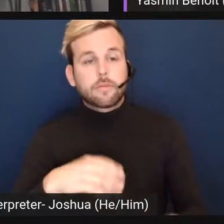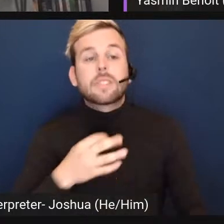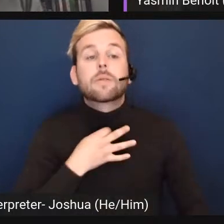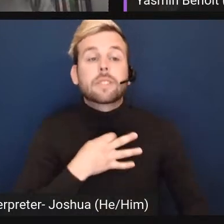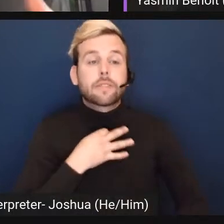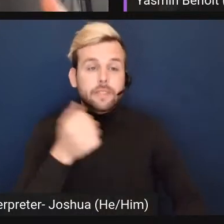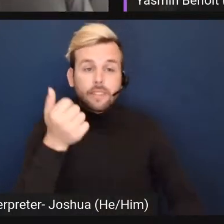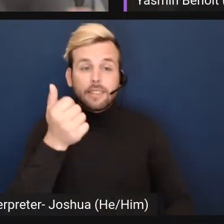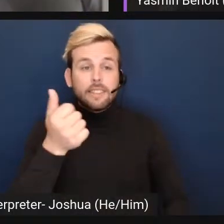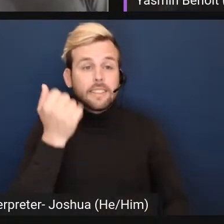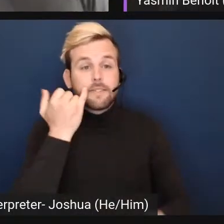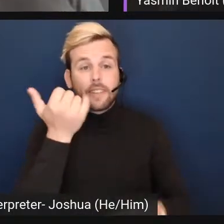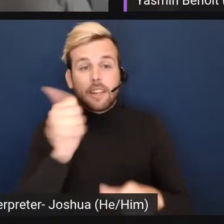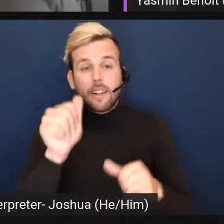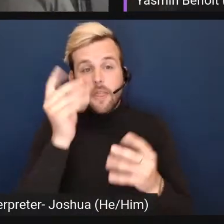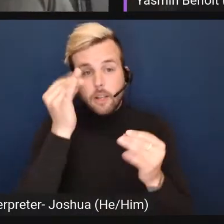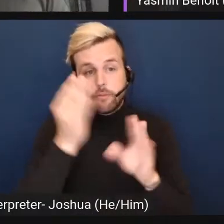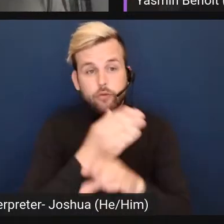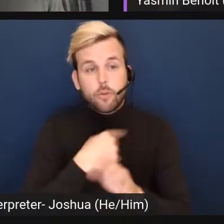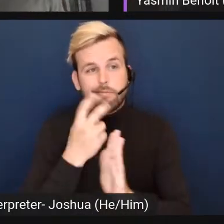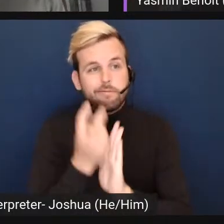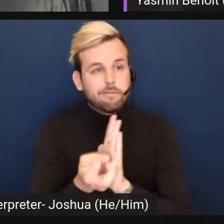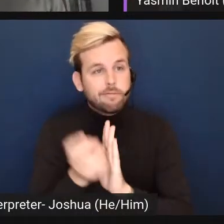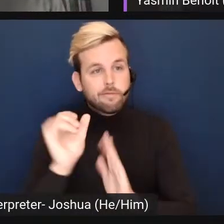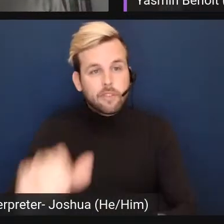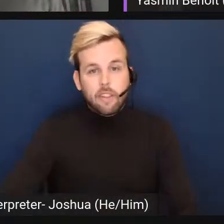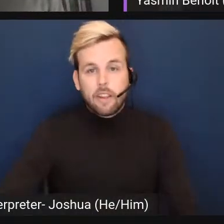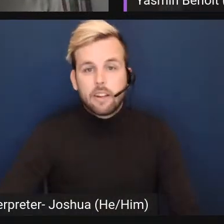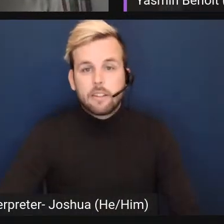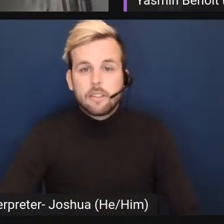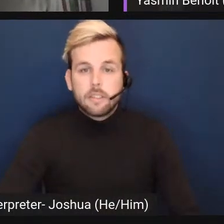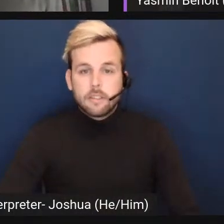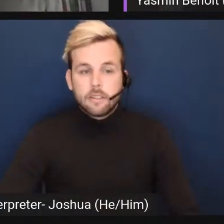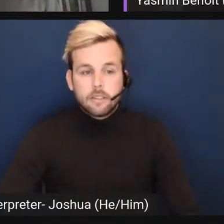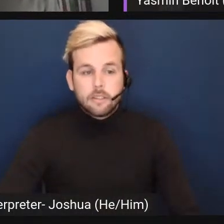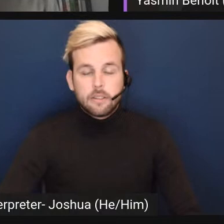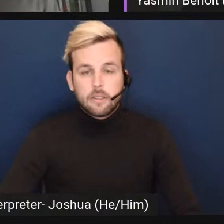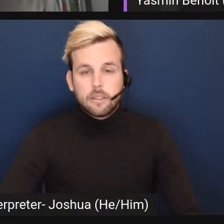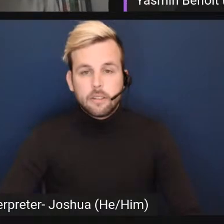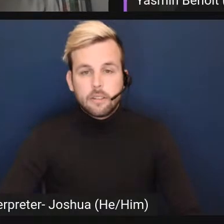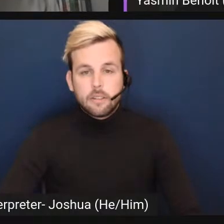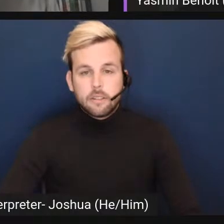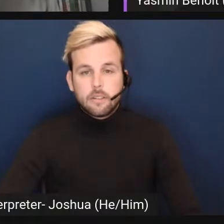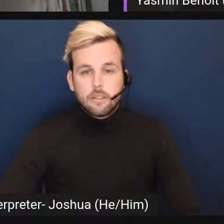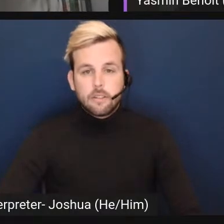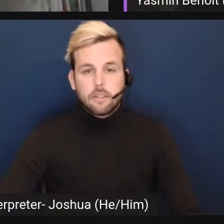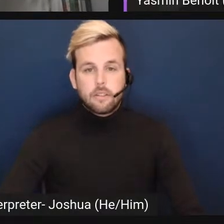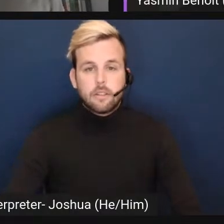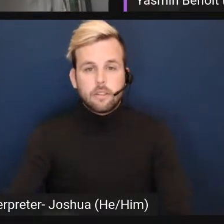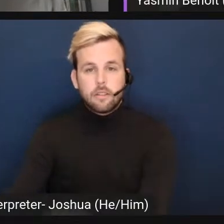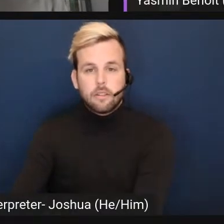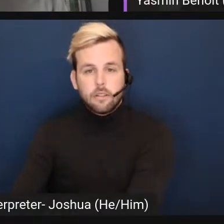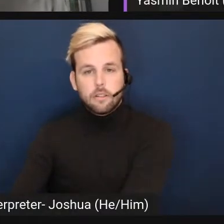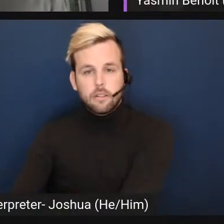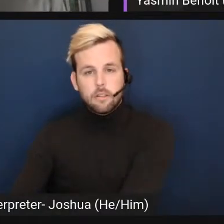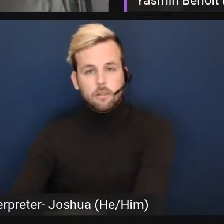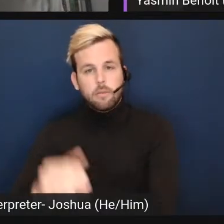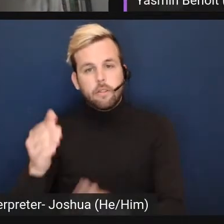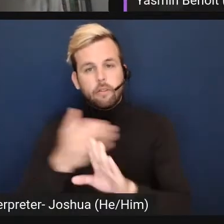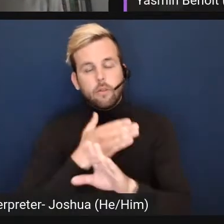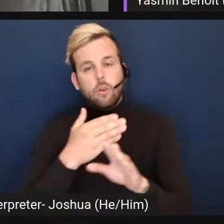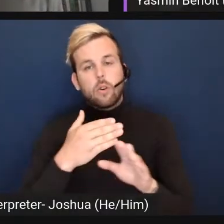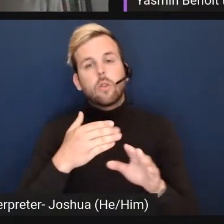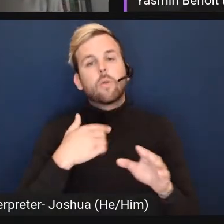curious if any if you have any thoughts before we dive into that well before we get on to the questions we wanted to speak